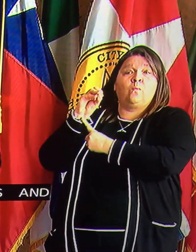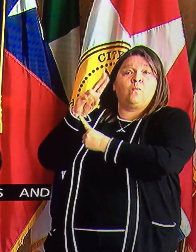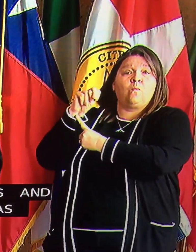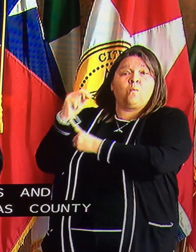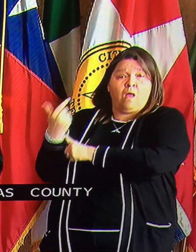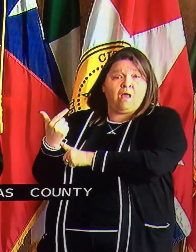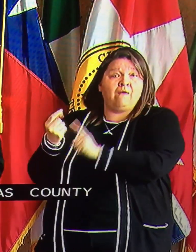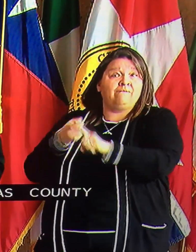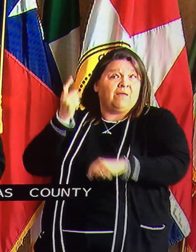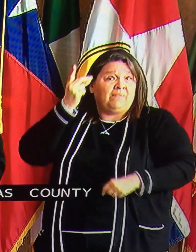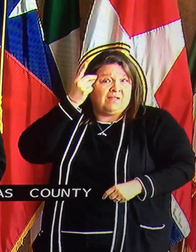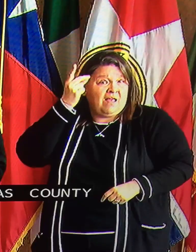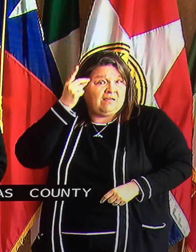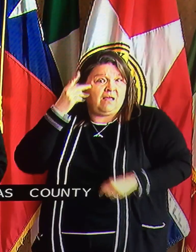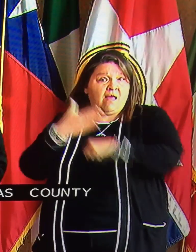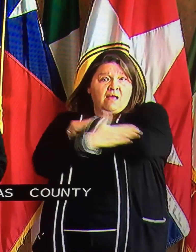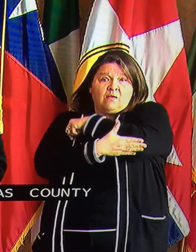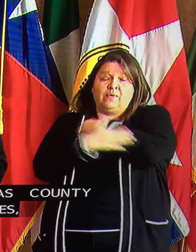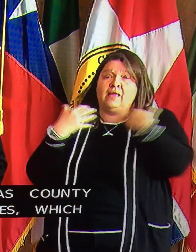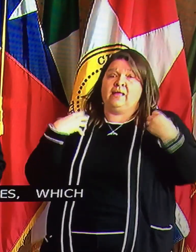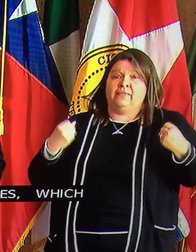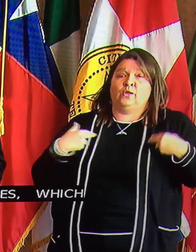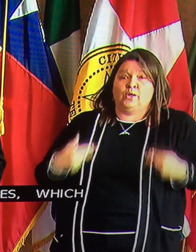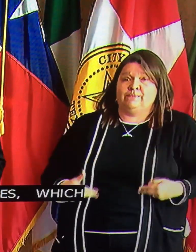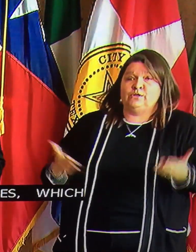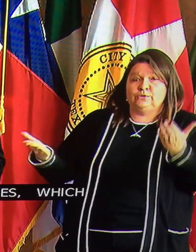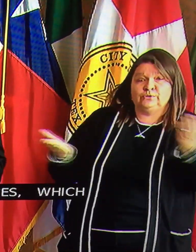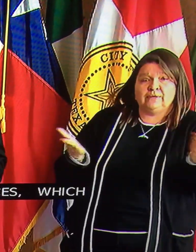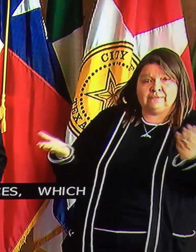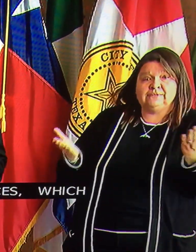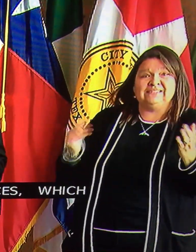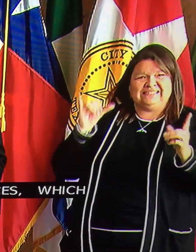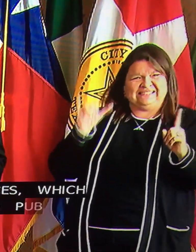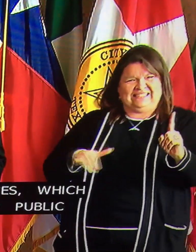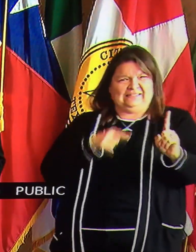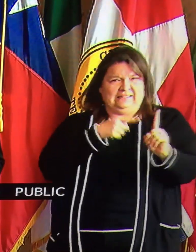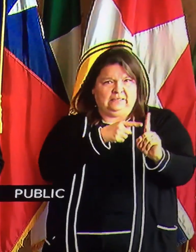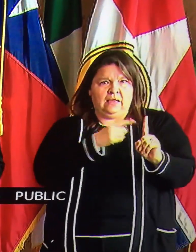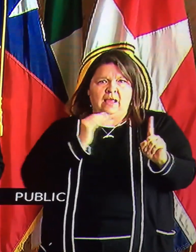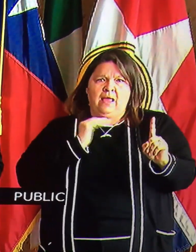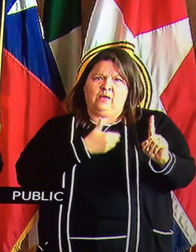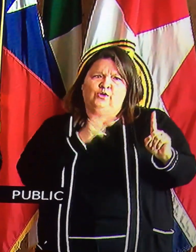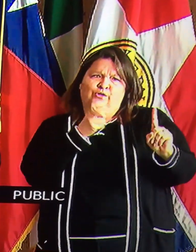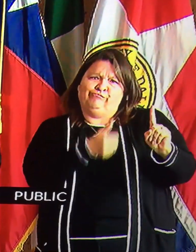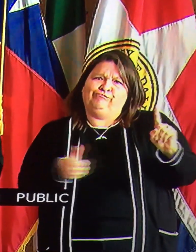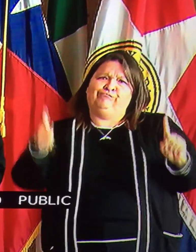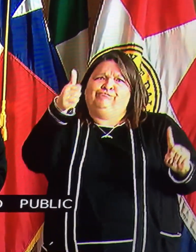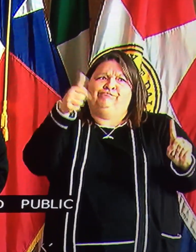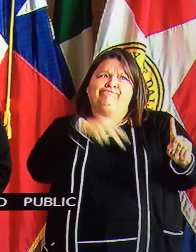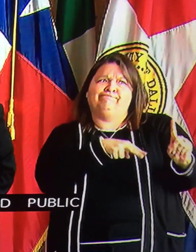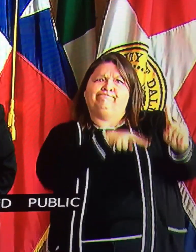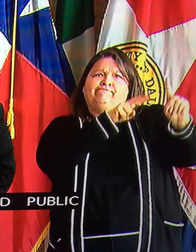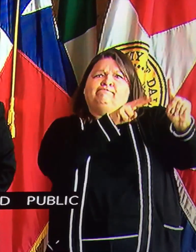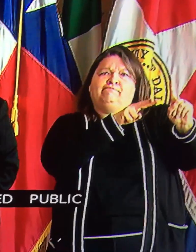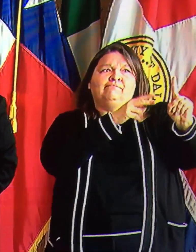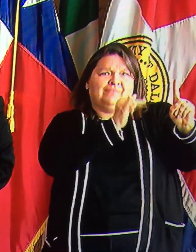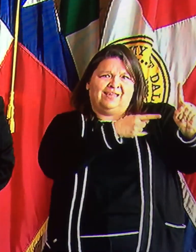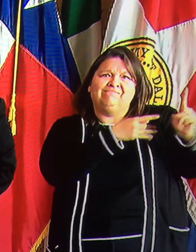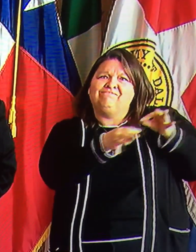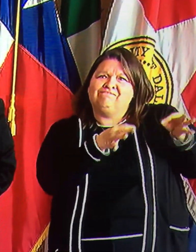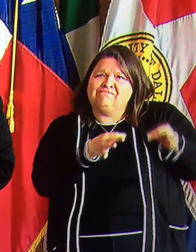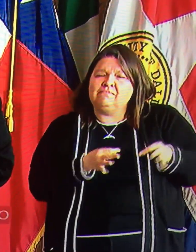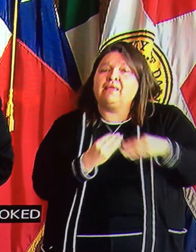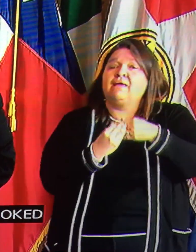which is the city's contracted public health authority. In addition, we've looked to national